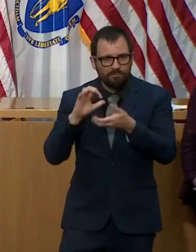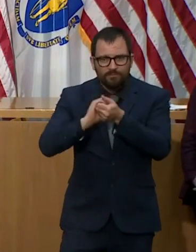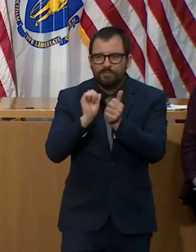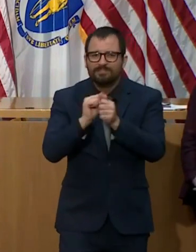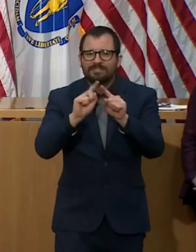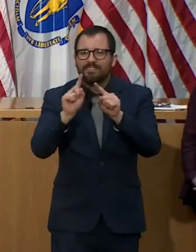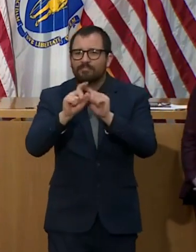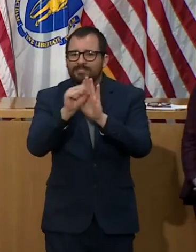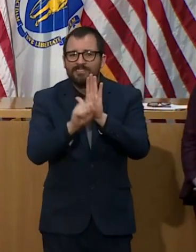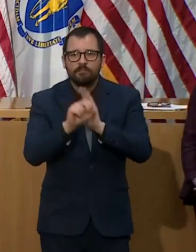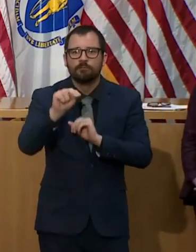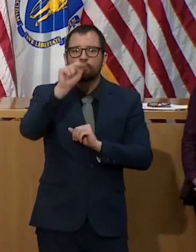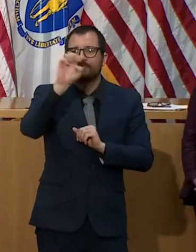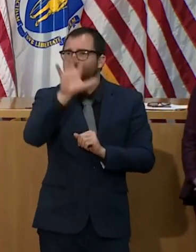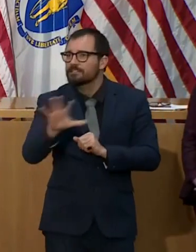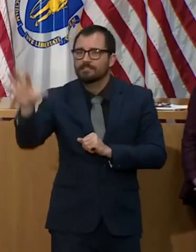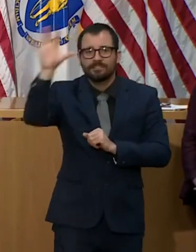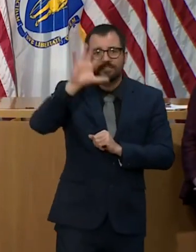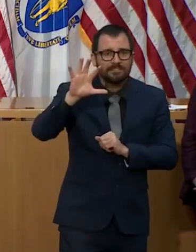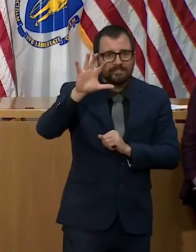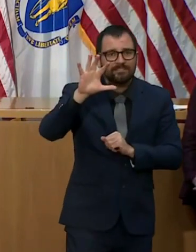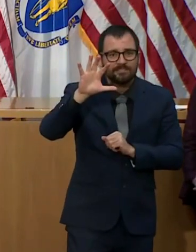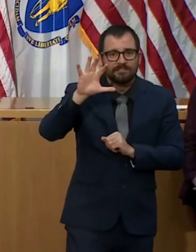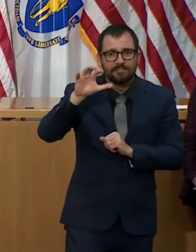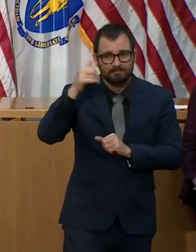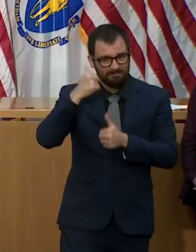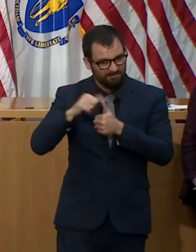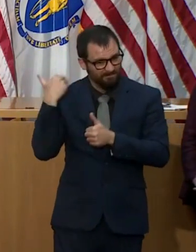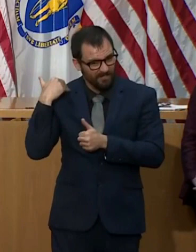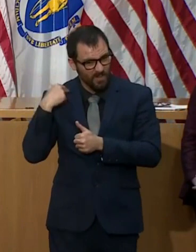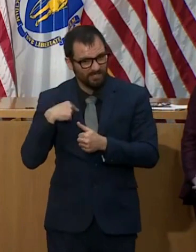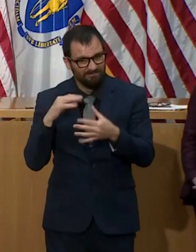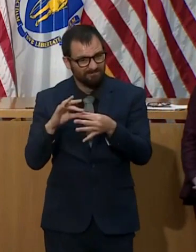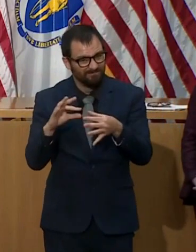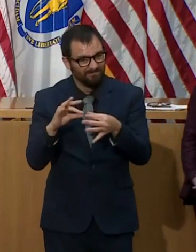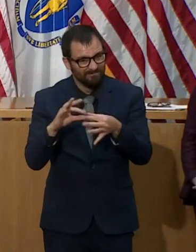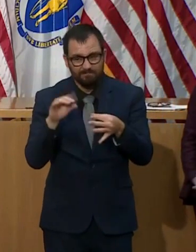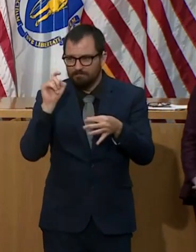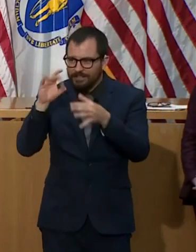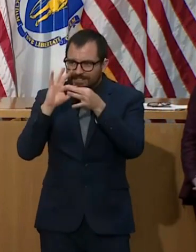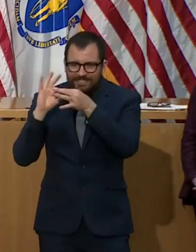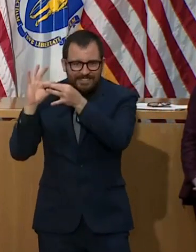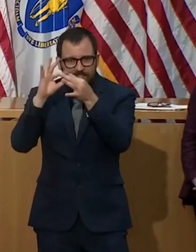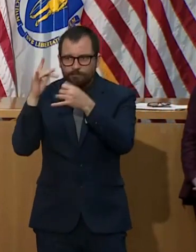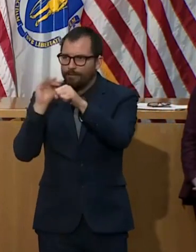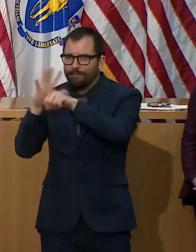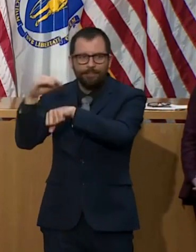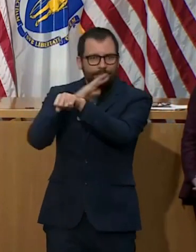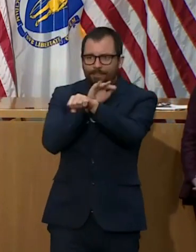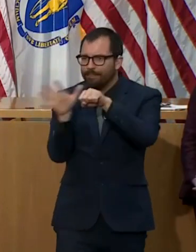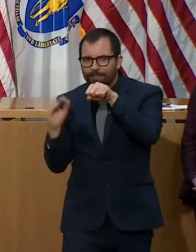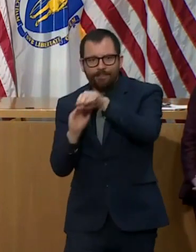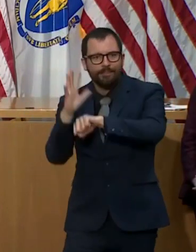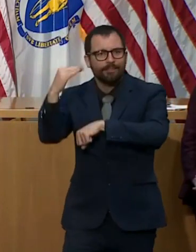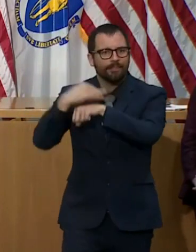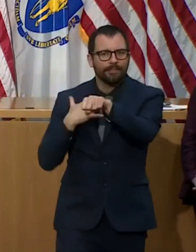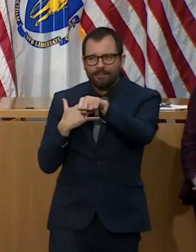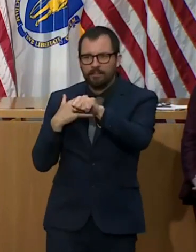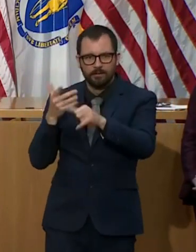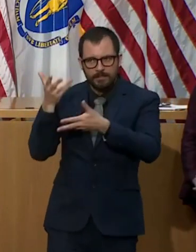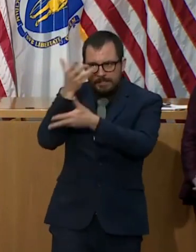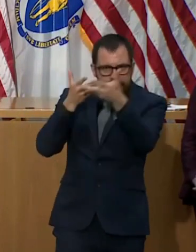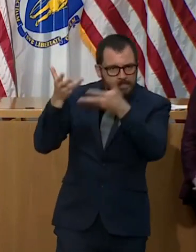before, we need to talk to each other and stay in touch so that none of us does anything that unwittingly puts the others in a